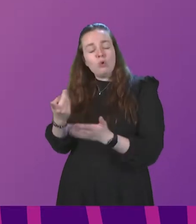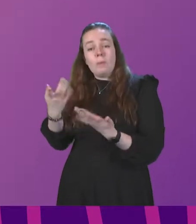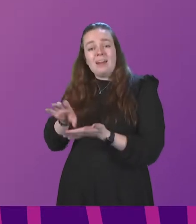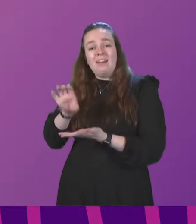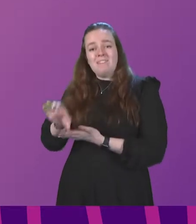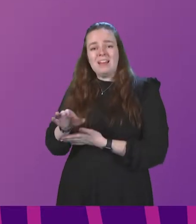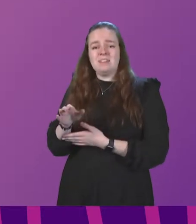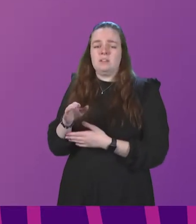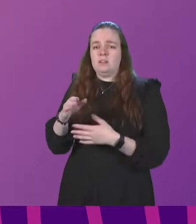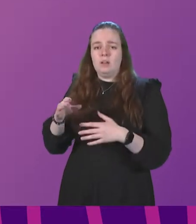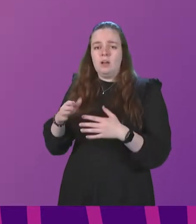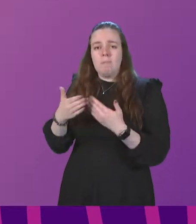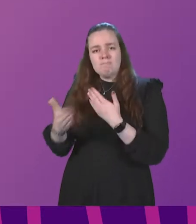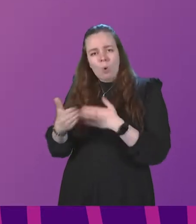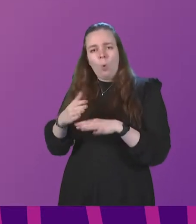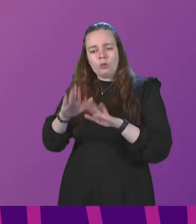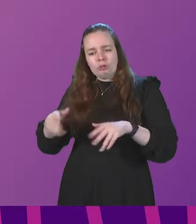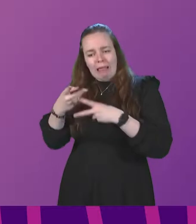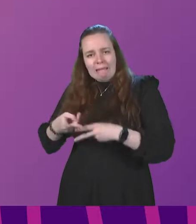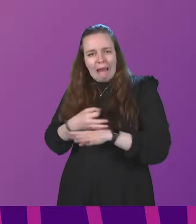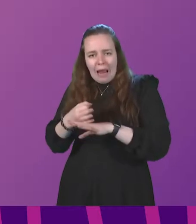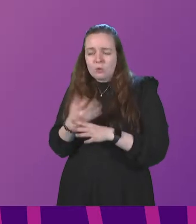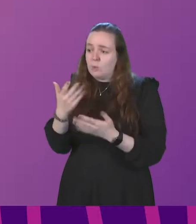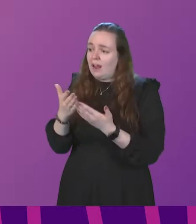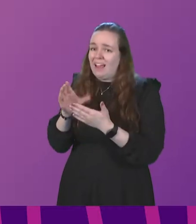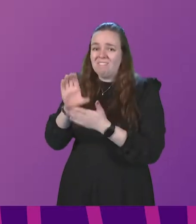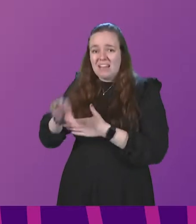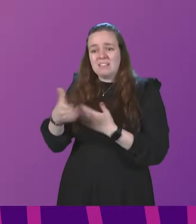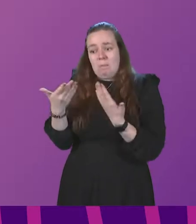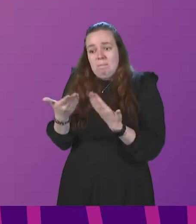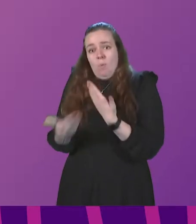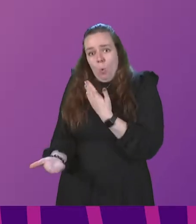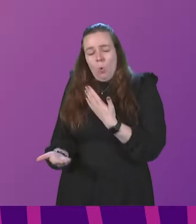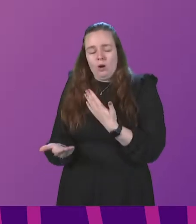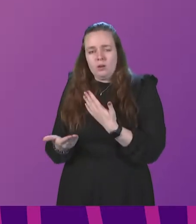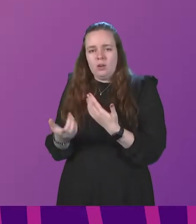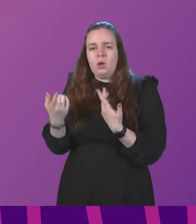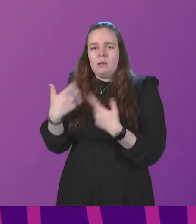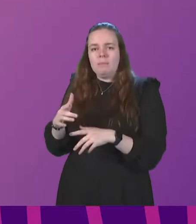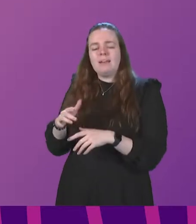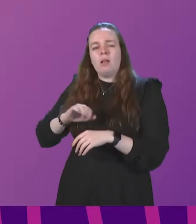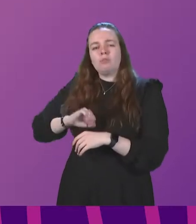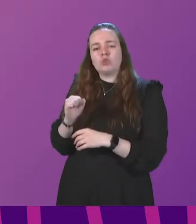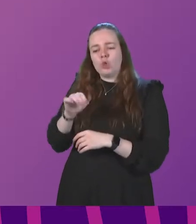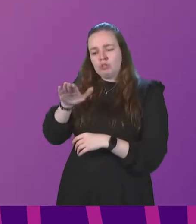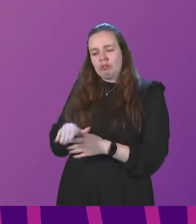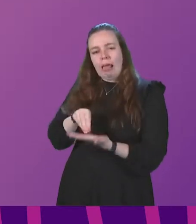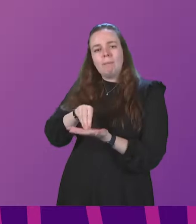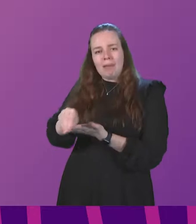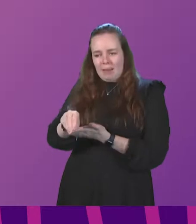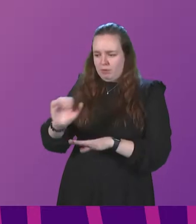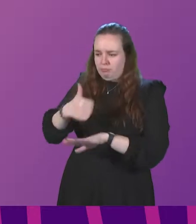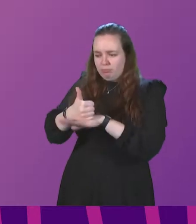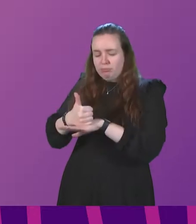1140 hours of childcare. We are investing further this time. We have brought in the Scottish child payment, which is